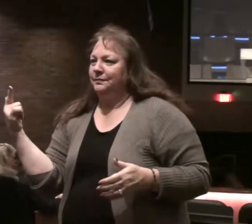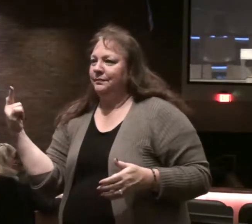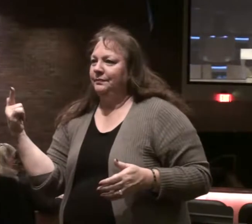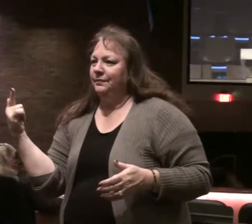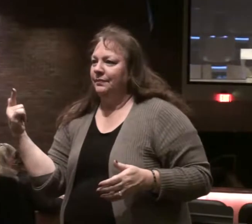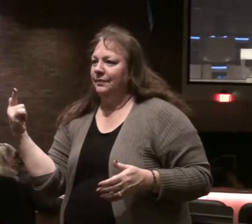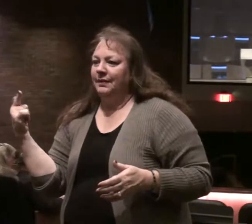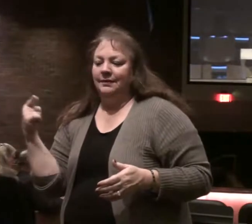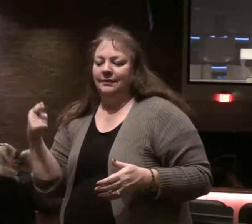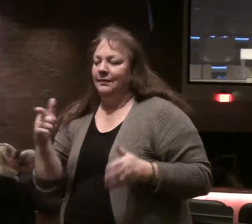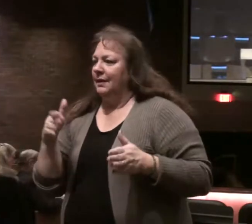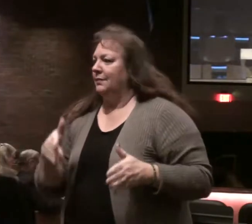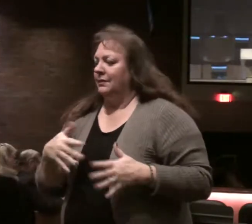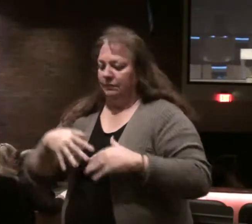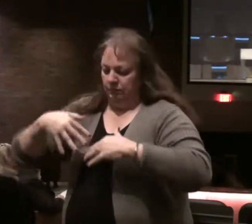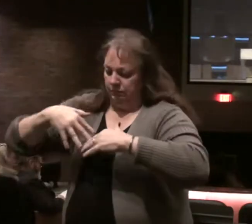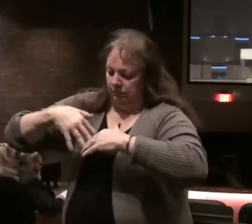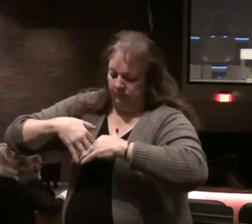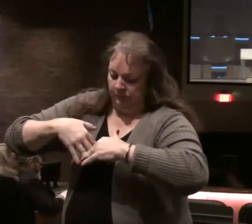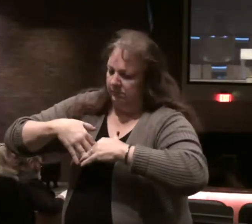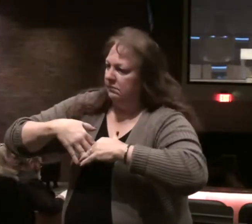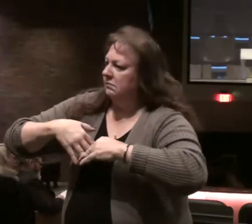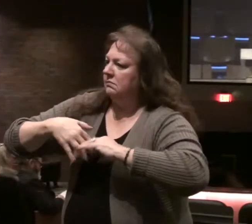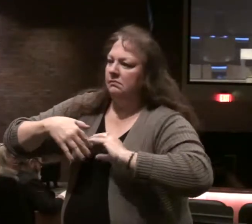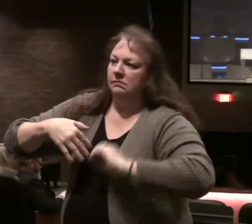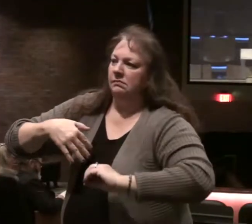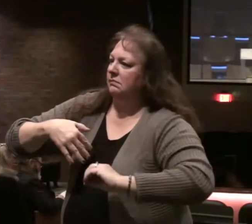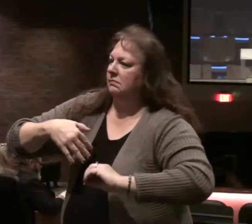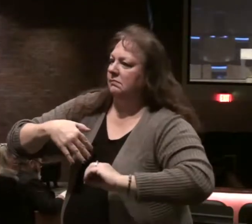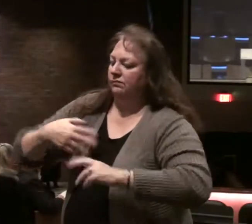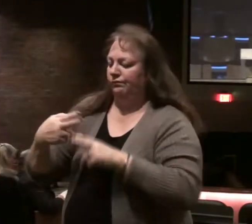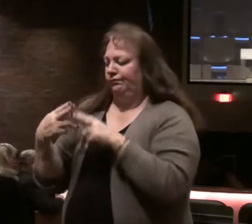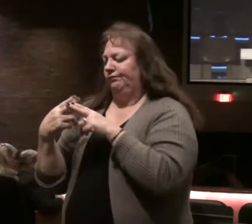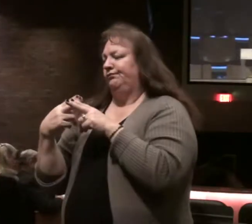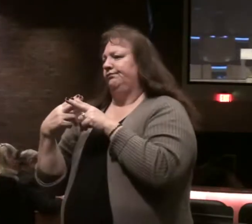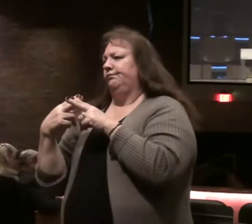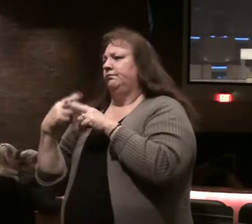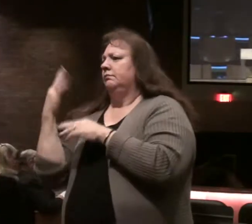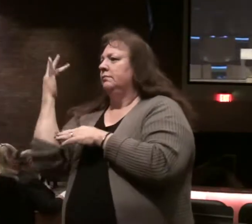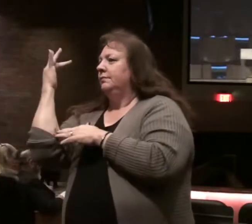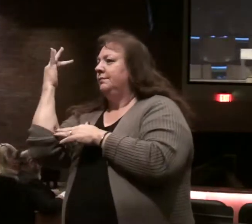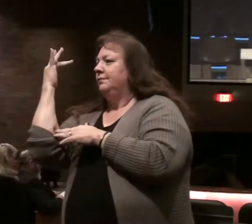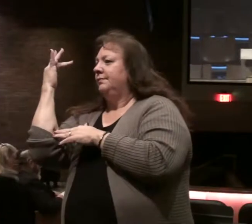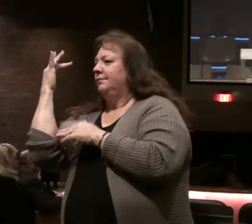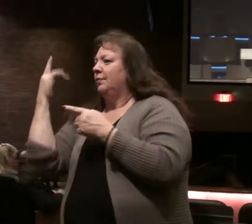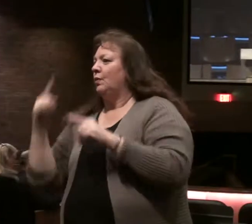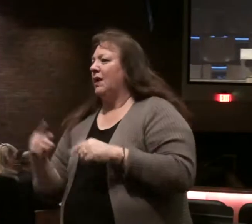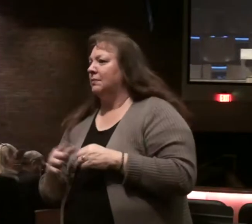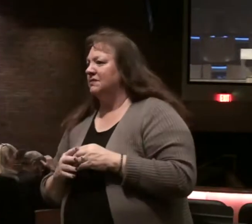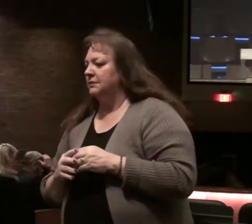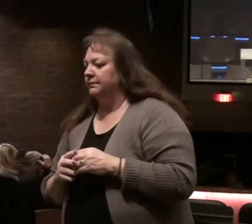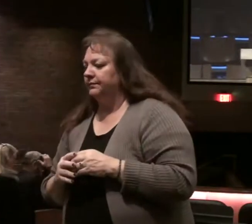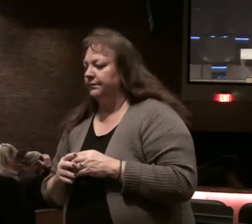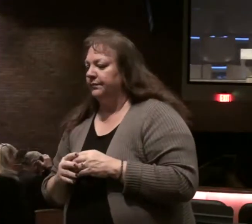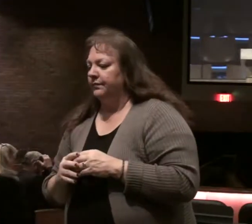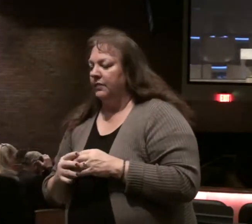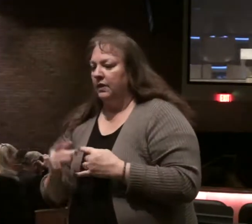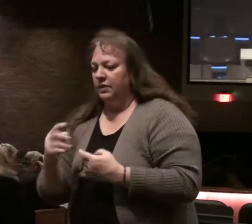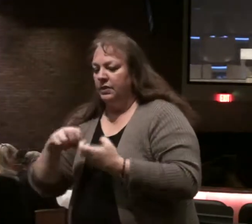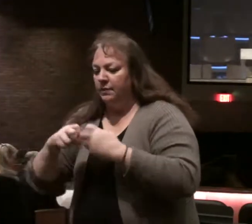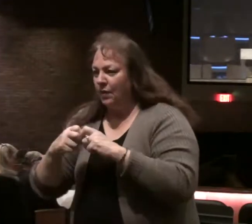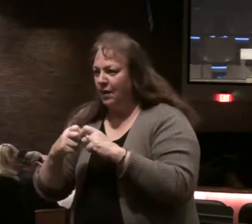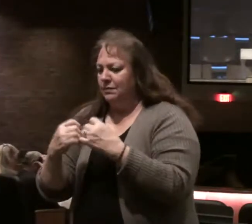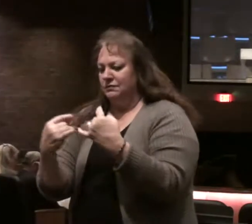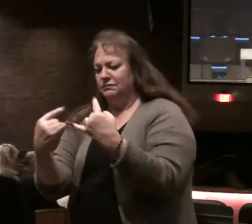yet he has no firm root in himself his only temporary why what happens when afflictions